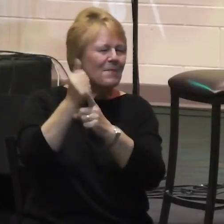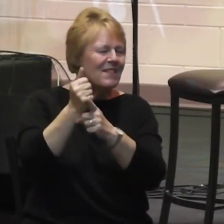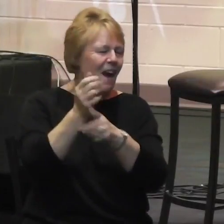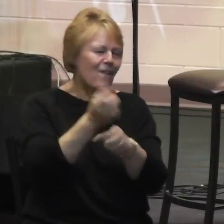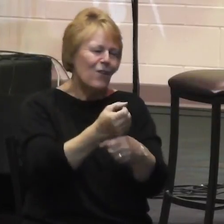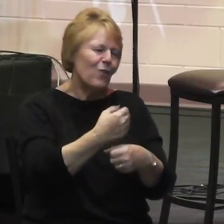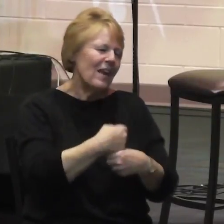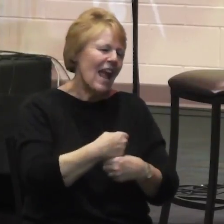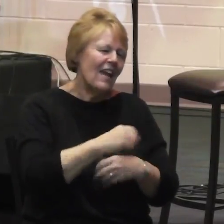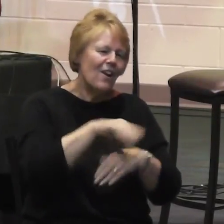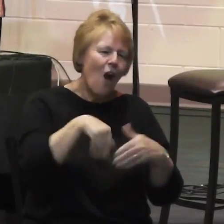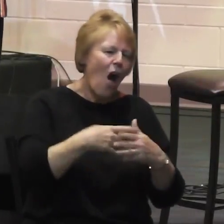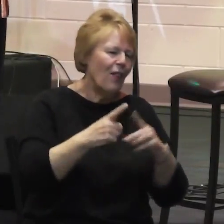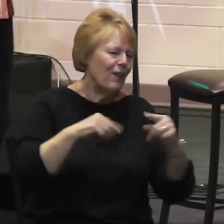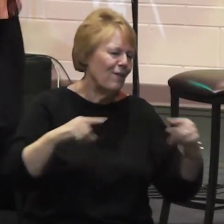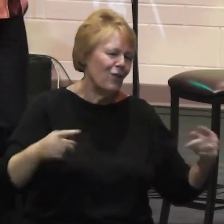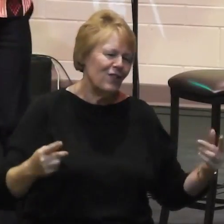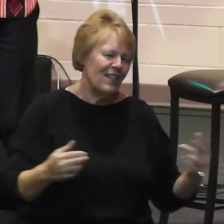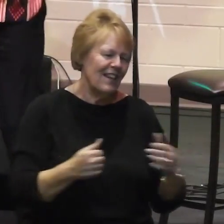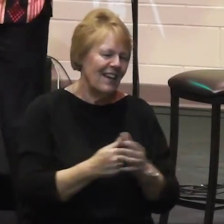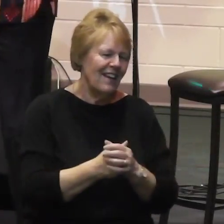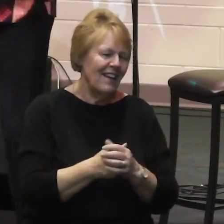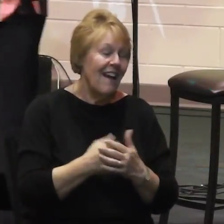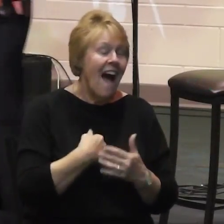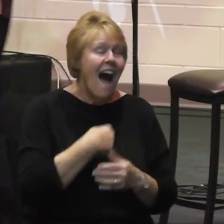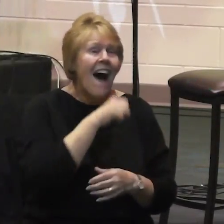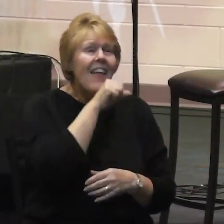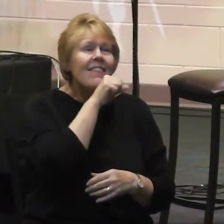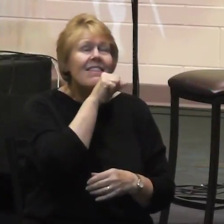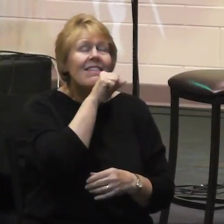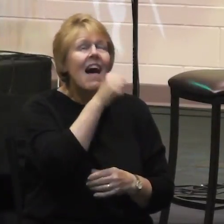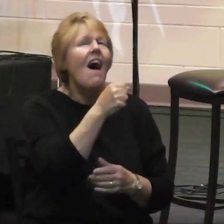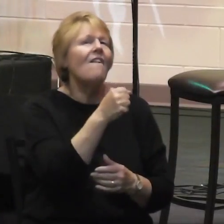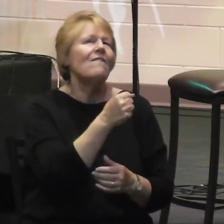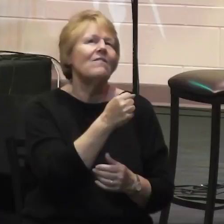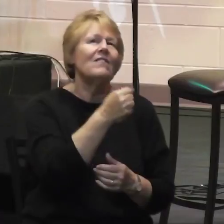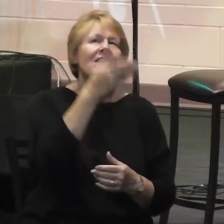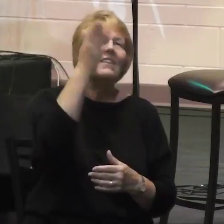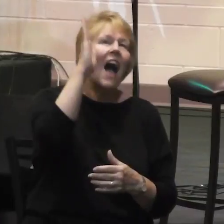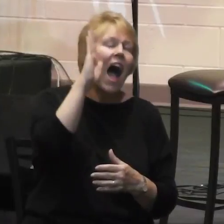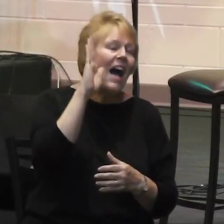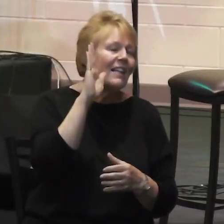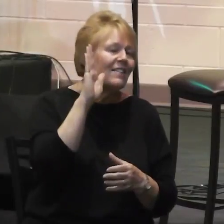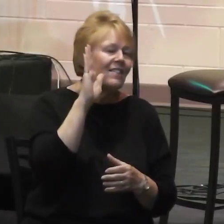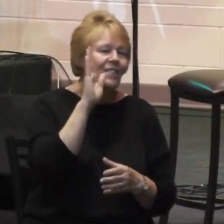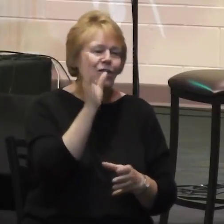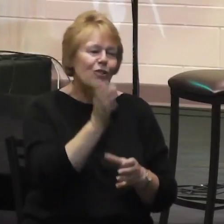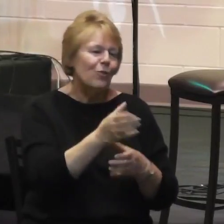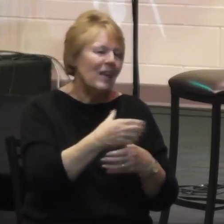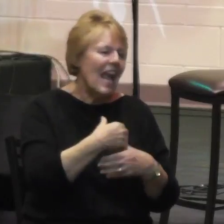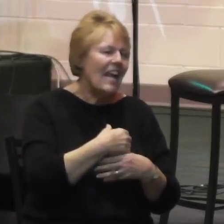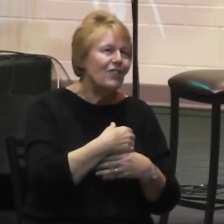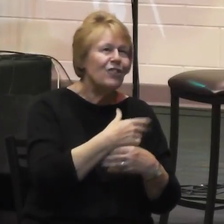see. I really love God's creation because God did not create